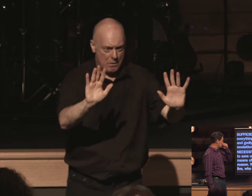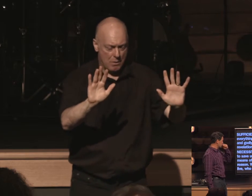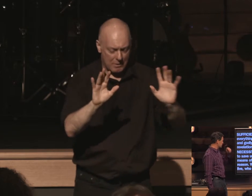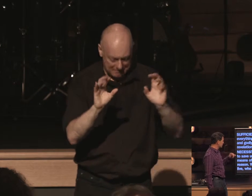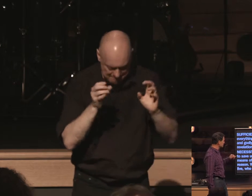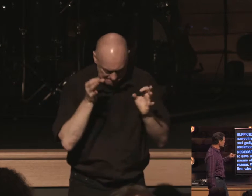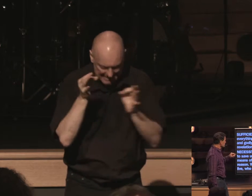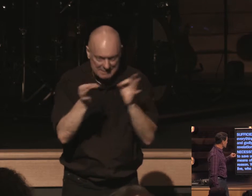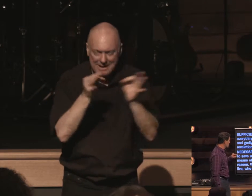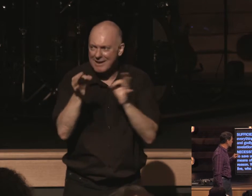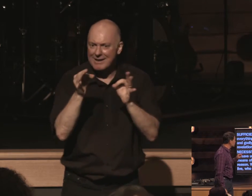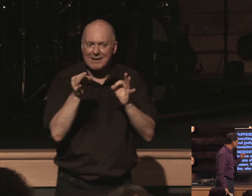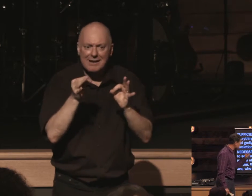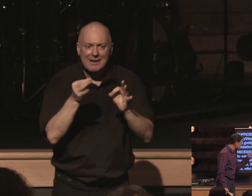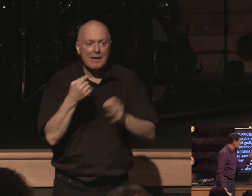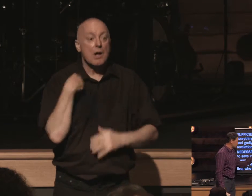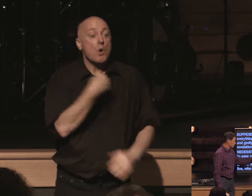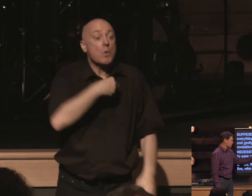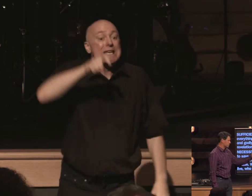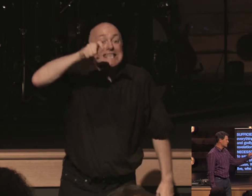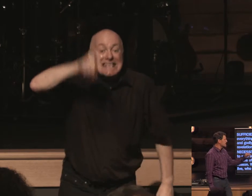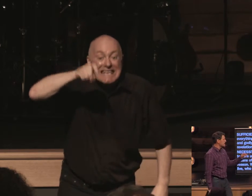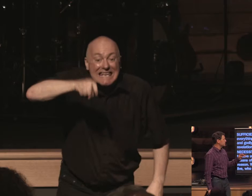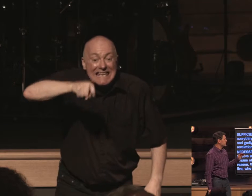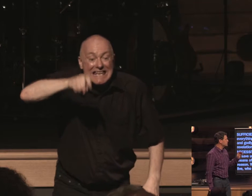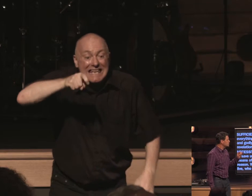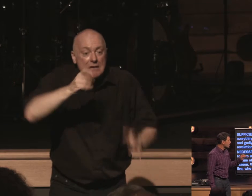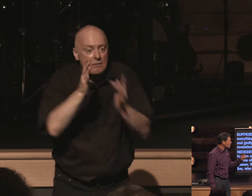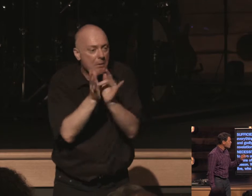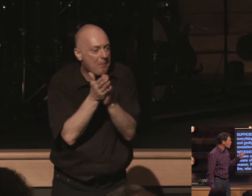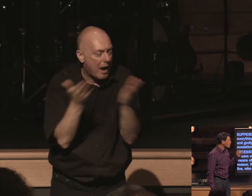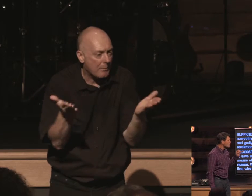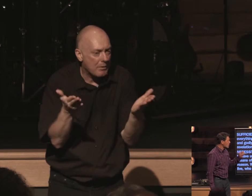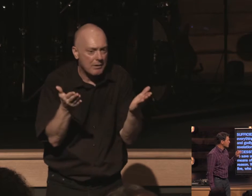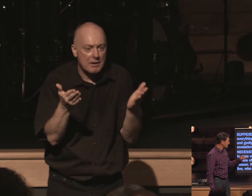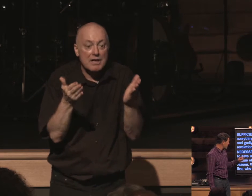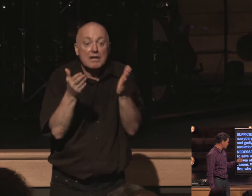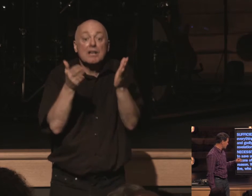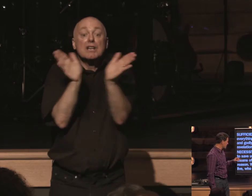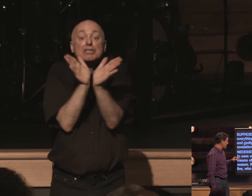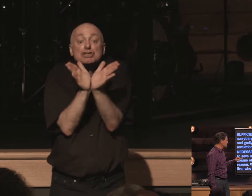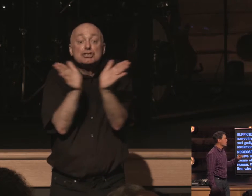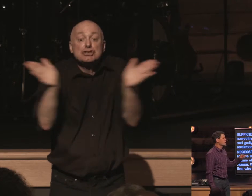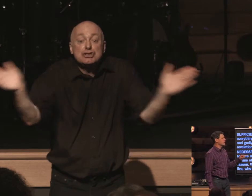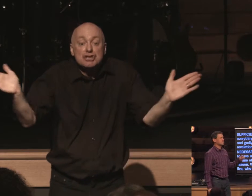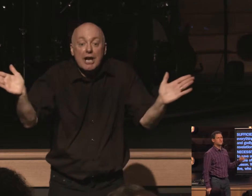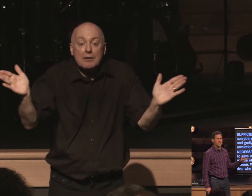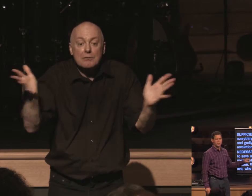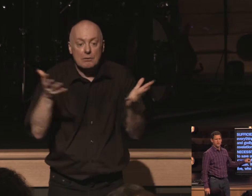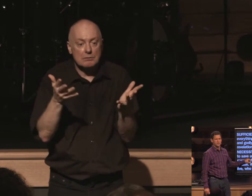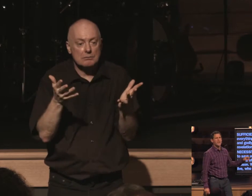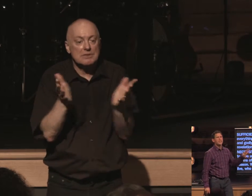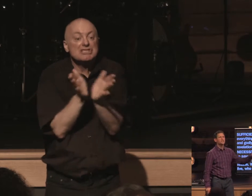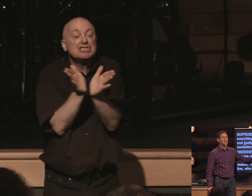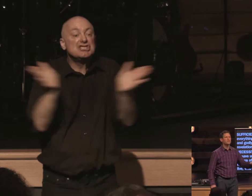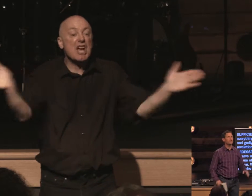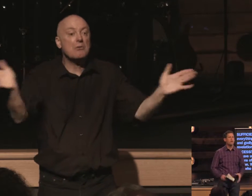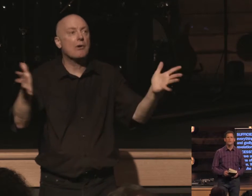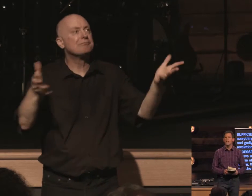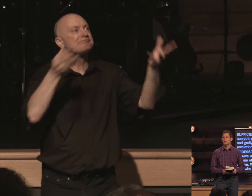things are clear the necessity of scripture is that general revelation is not enough to save us general revelation